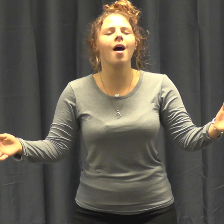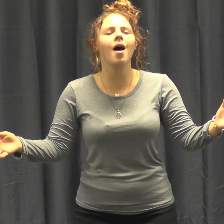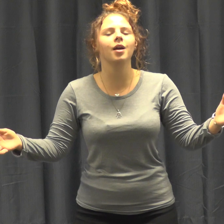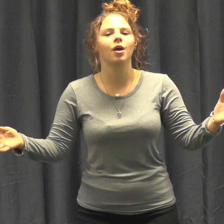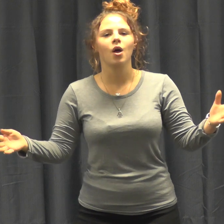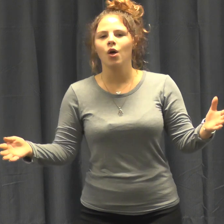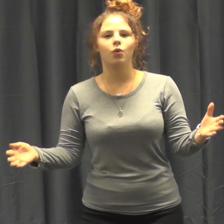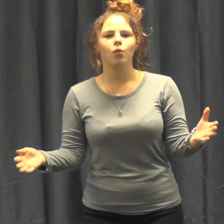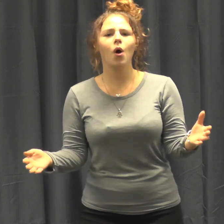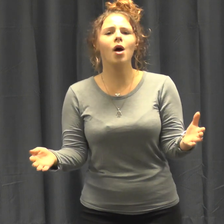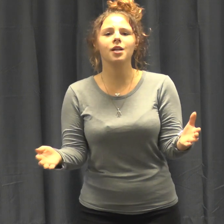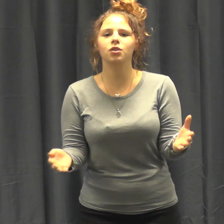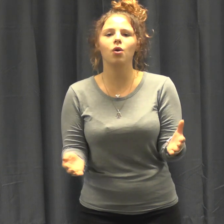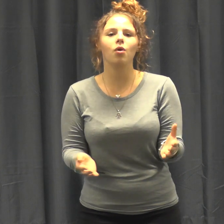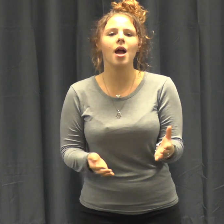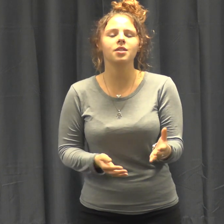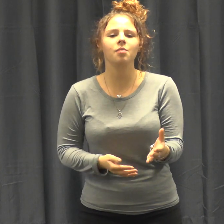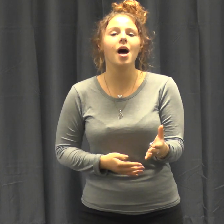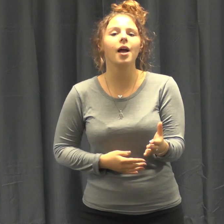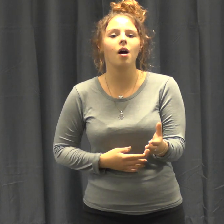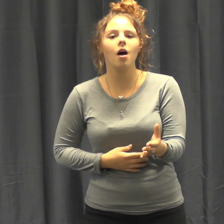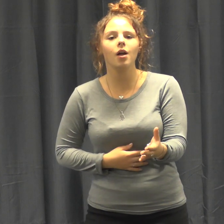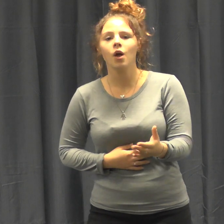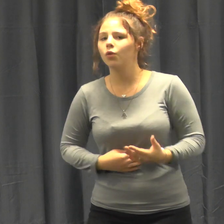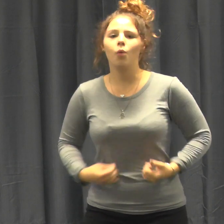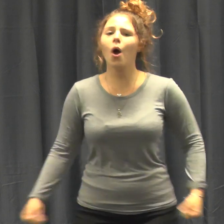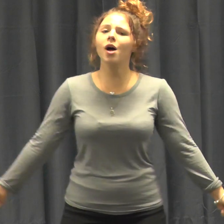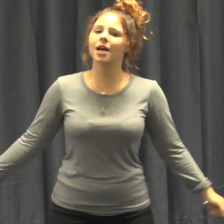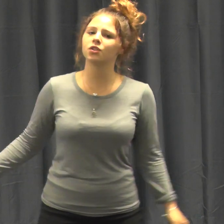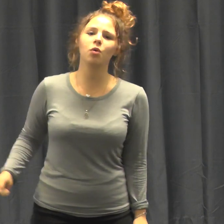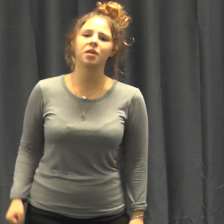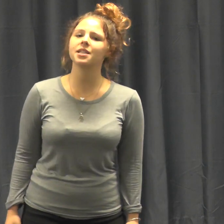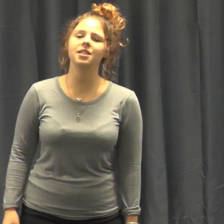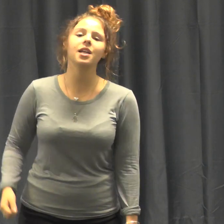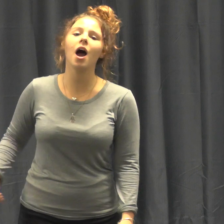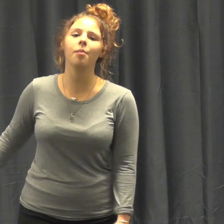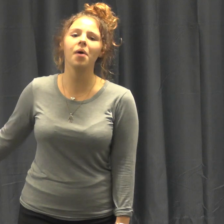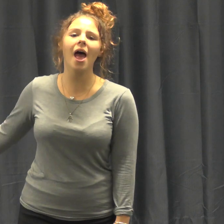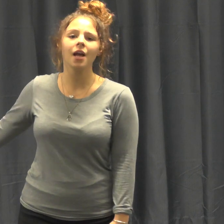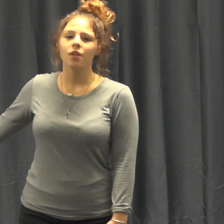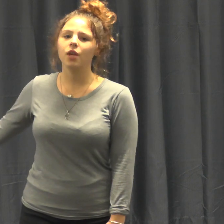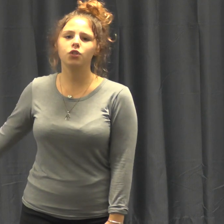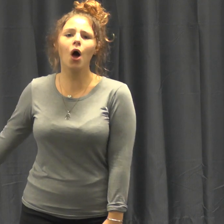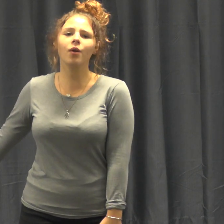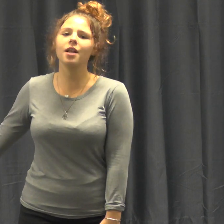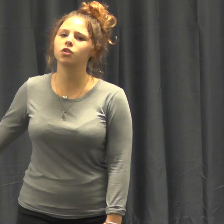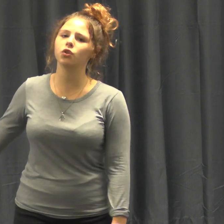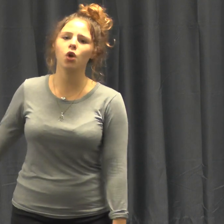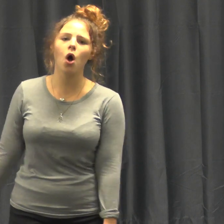The world has no right to my heart The world has no place in our bed They don't get to know